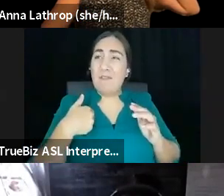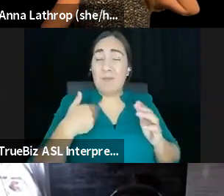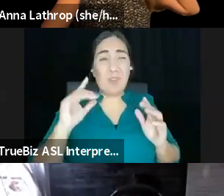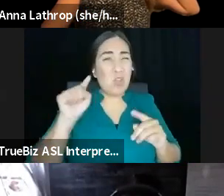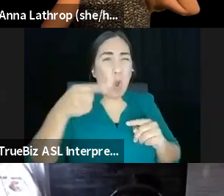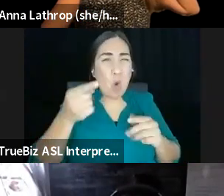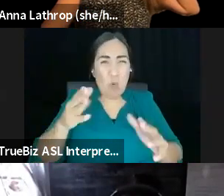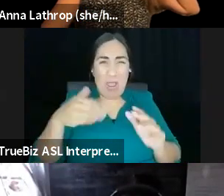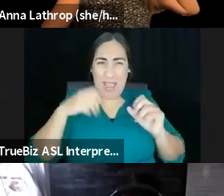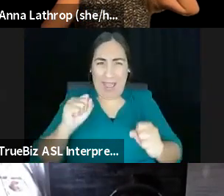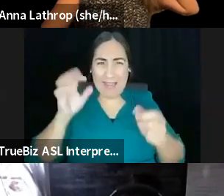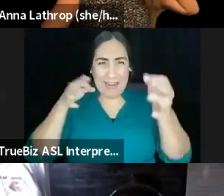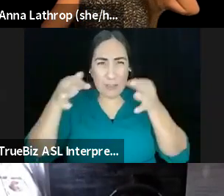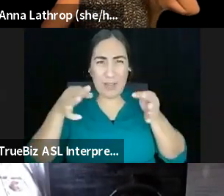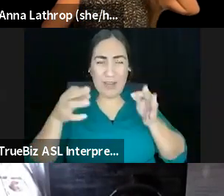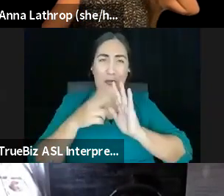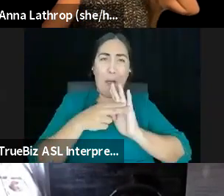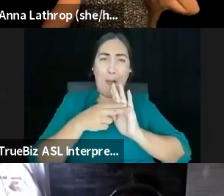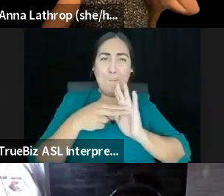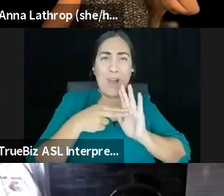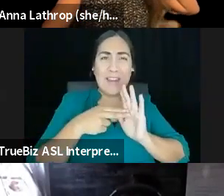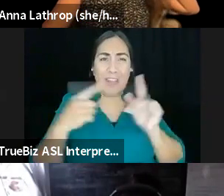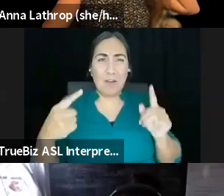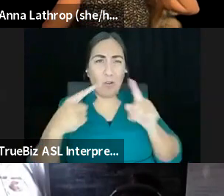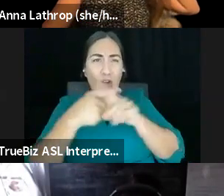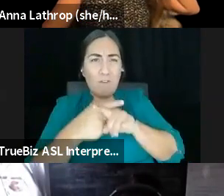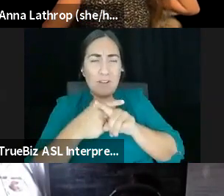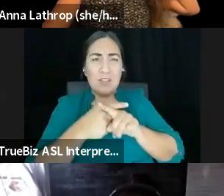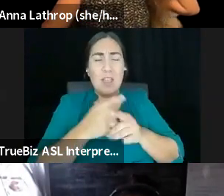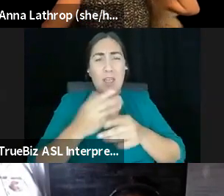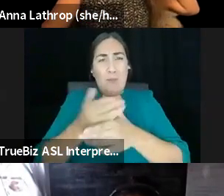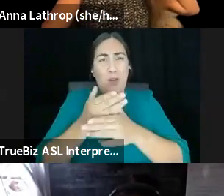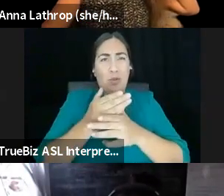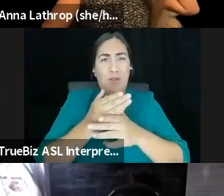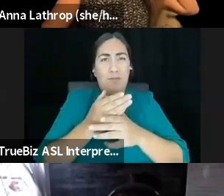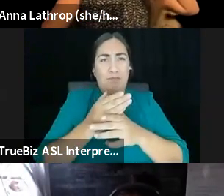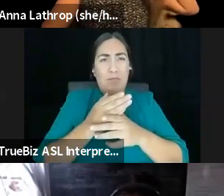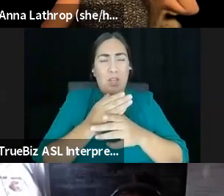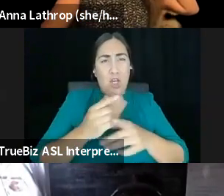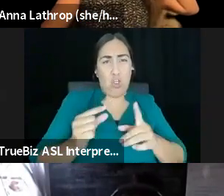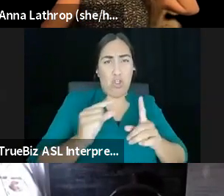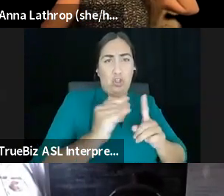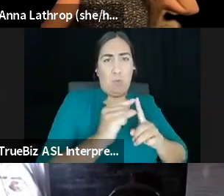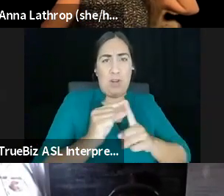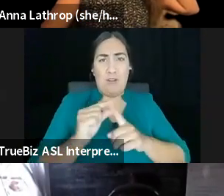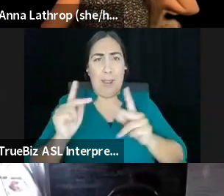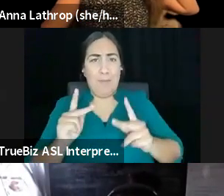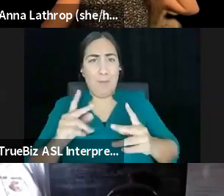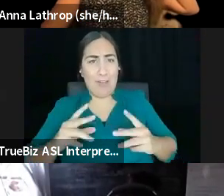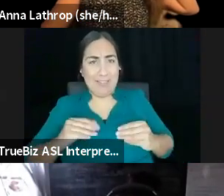terminology and people's acceptance of terminology. And like, I've been fine with words because I think words are things,